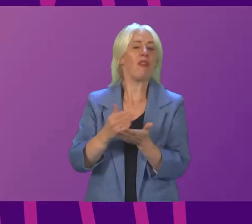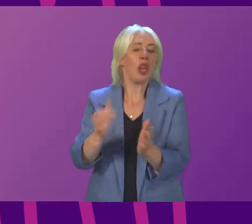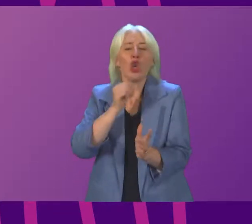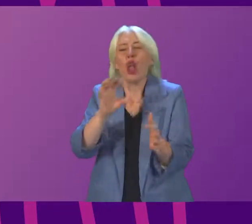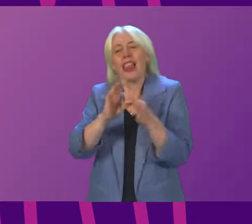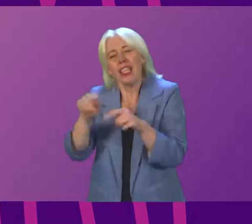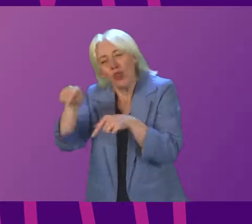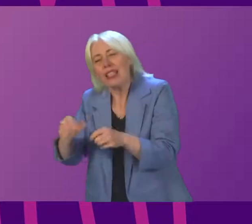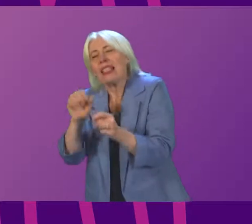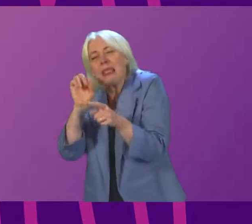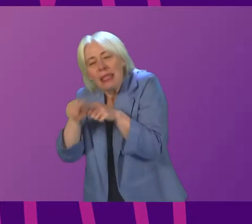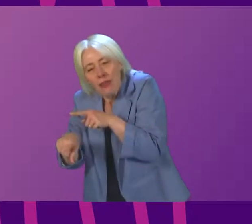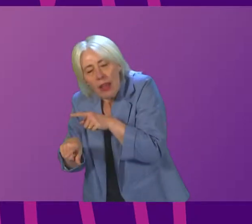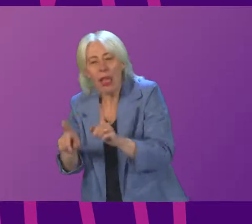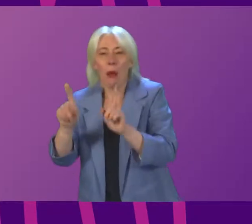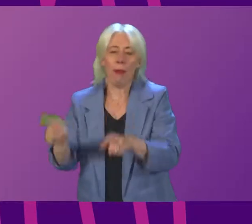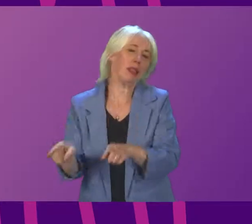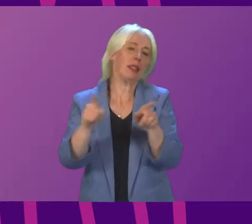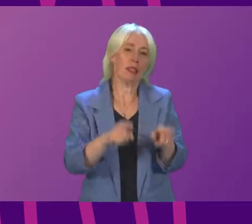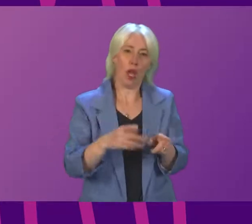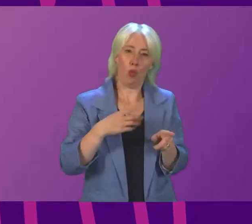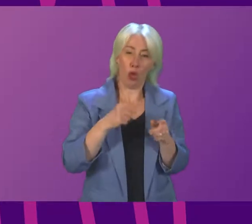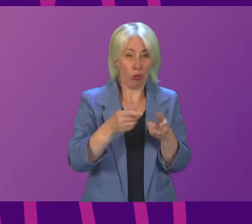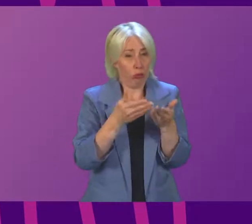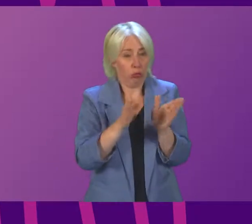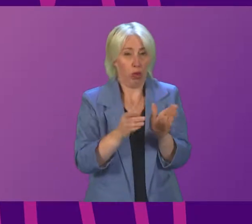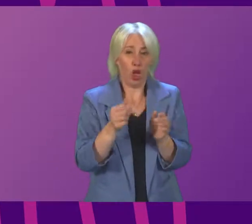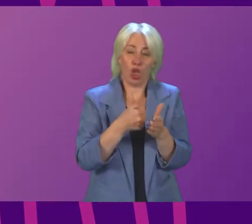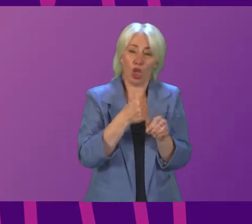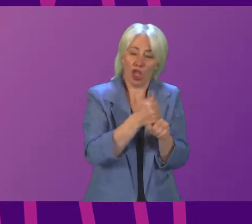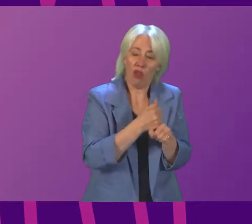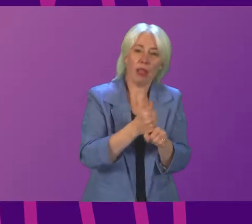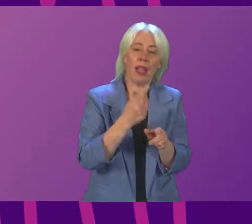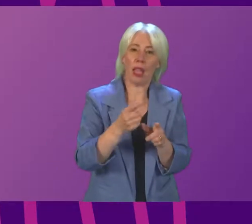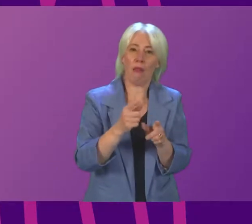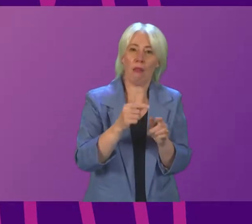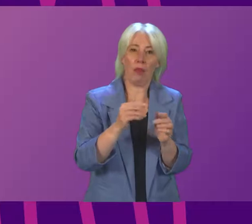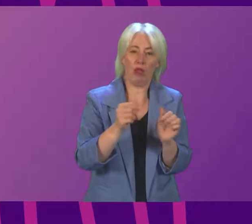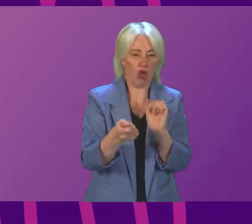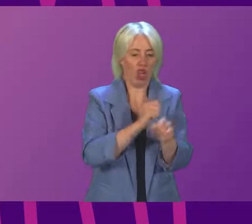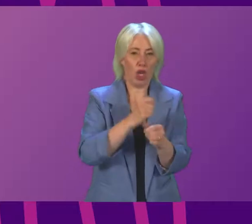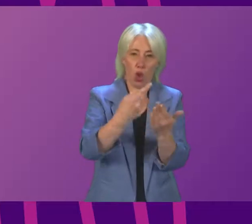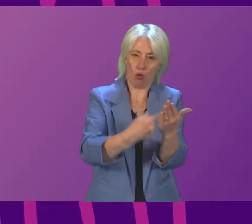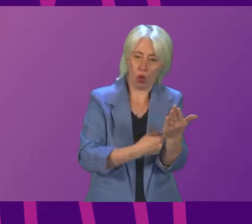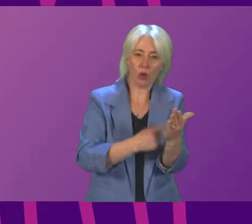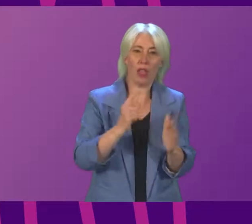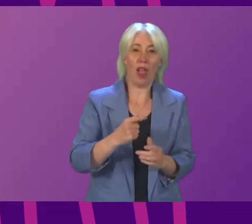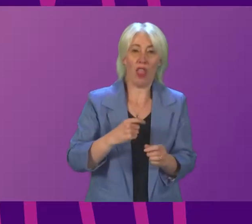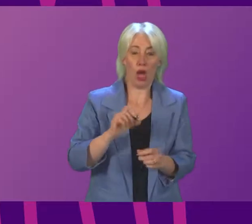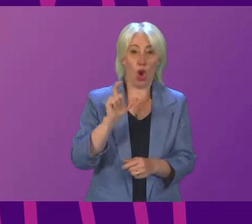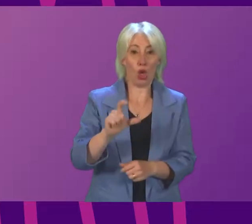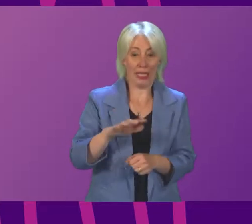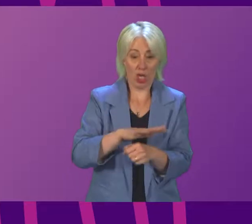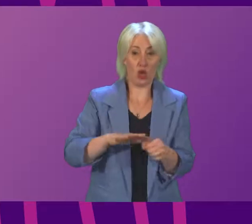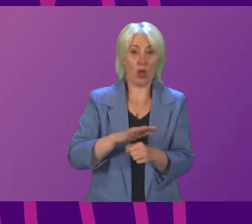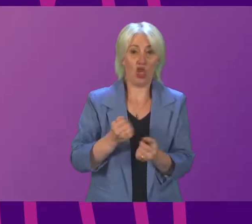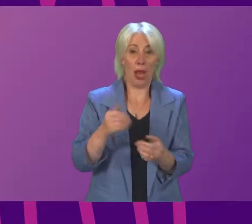instance, whether there has been a departure from the previously established Convention, if not rule, that constituency members were,